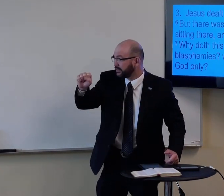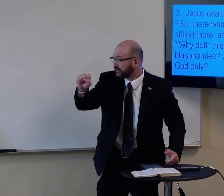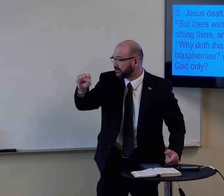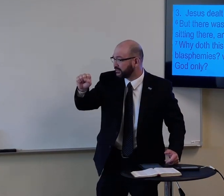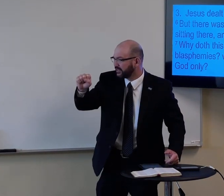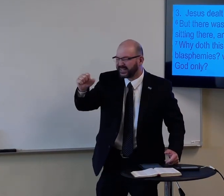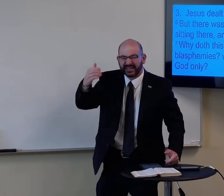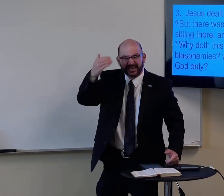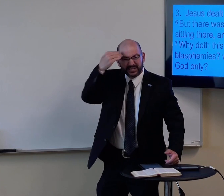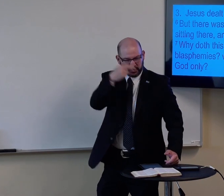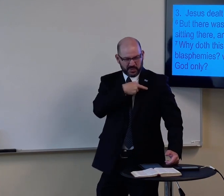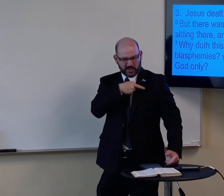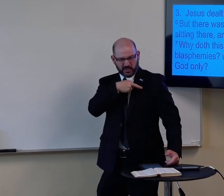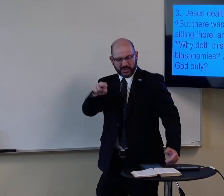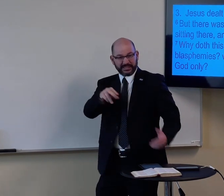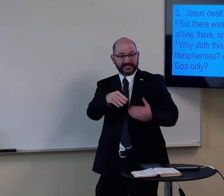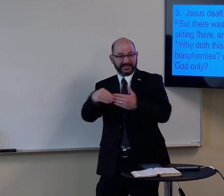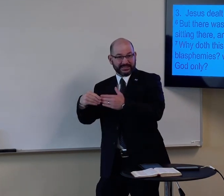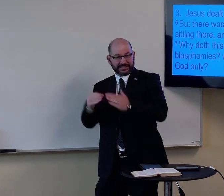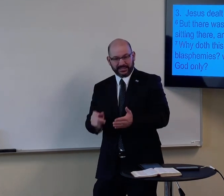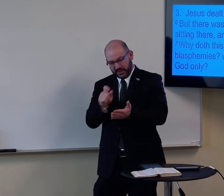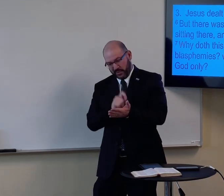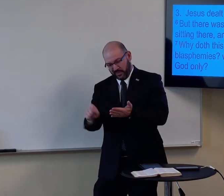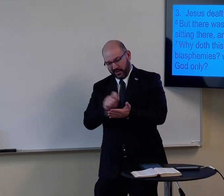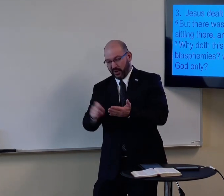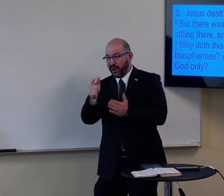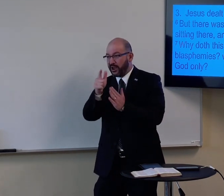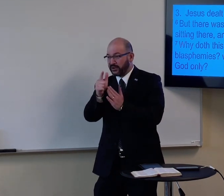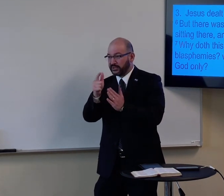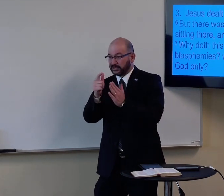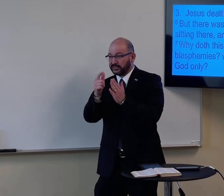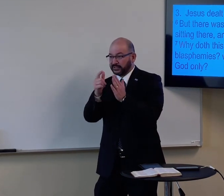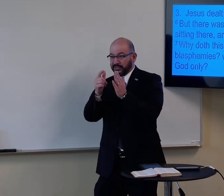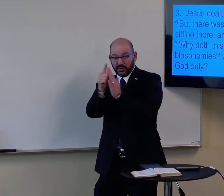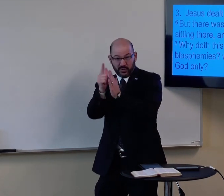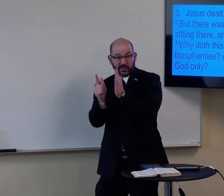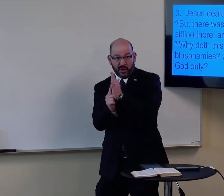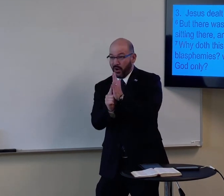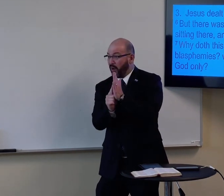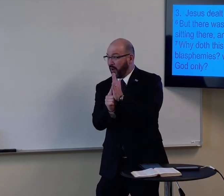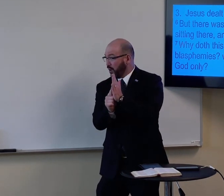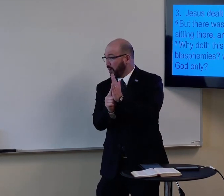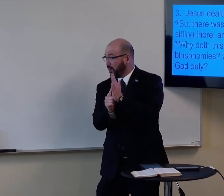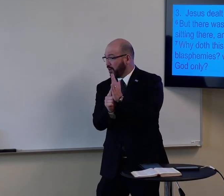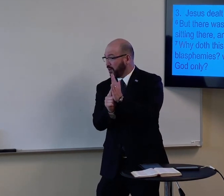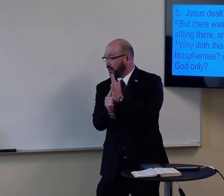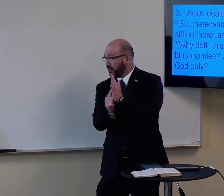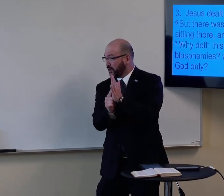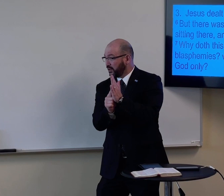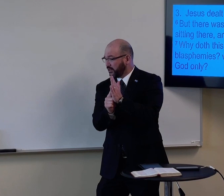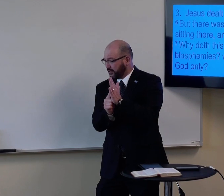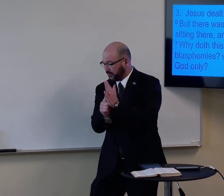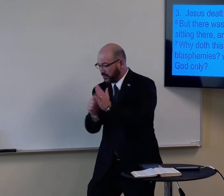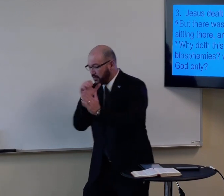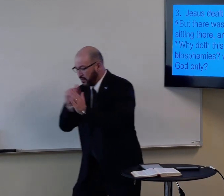And there were some scribes there, you know, like religious leaders. their responsibility is write down the law, right?